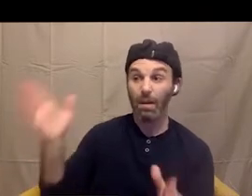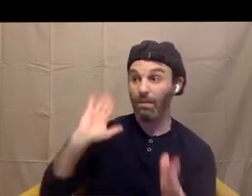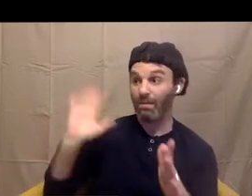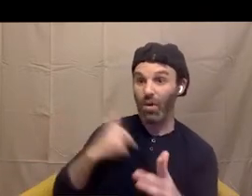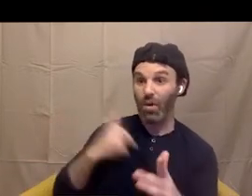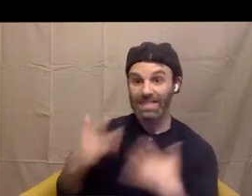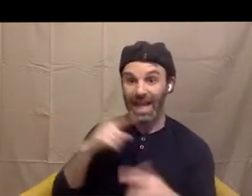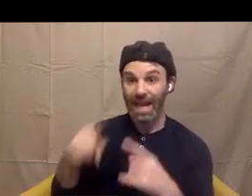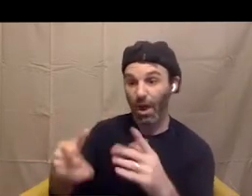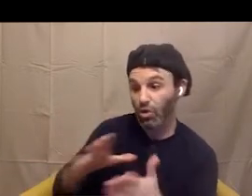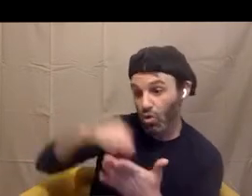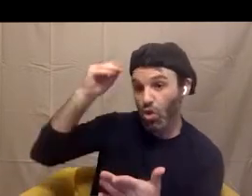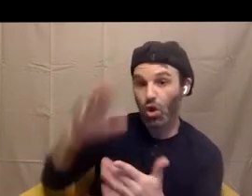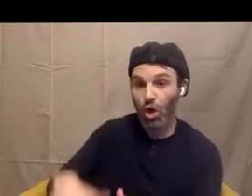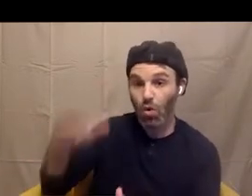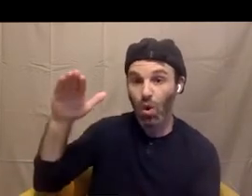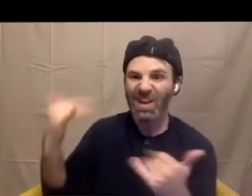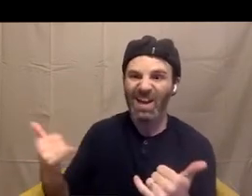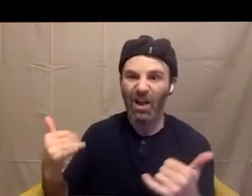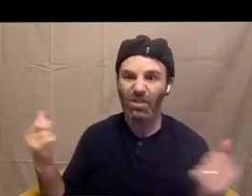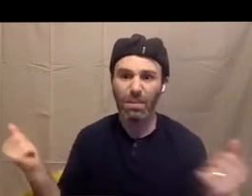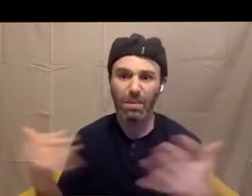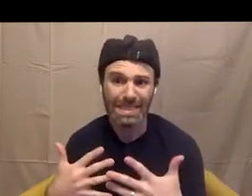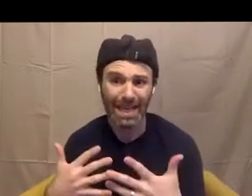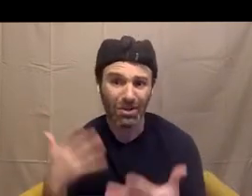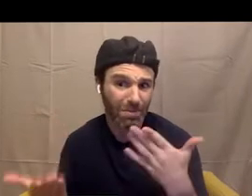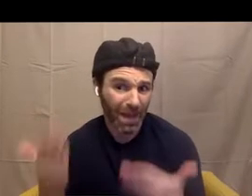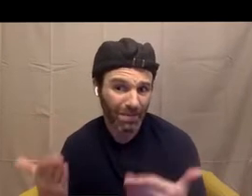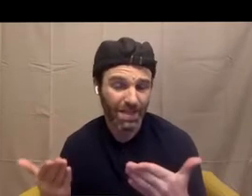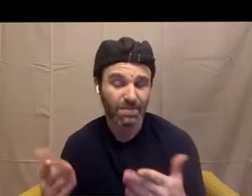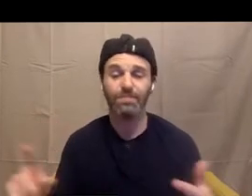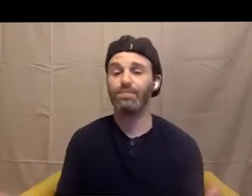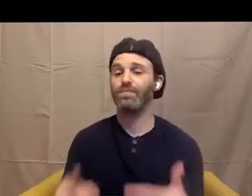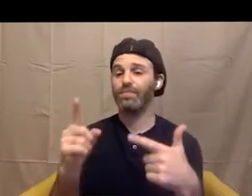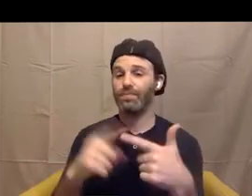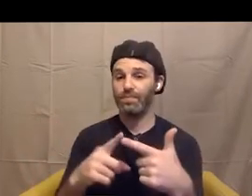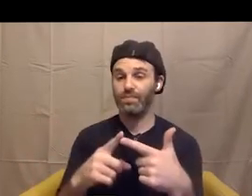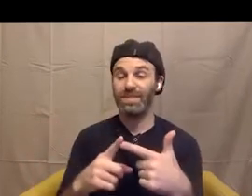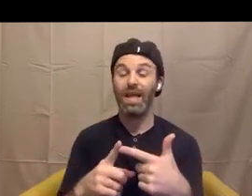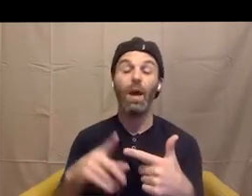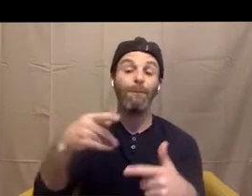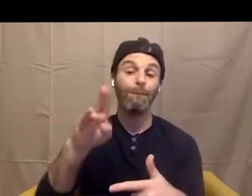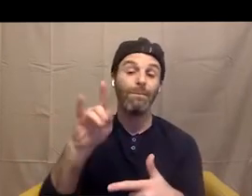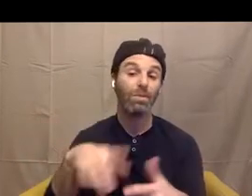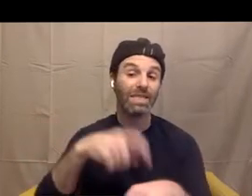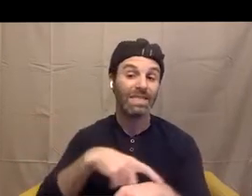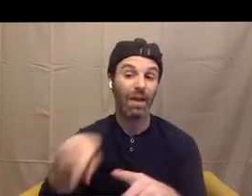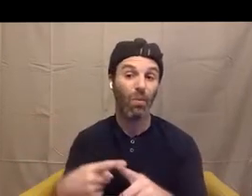Reason number two. Puberty is a time when some kids become more curious about sex. This can freak adults out. It can